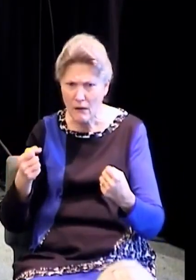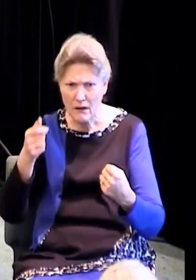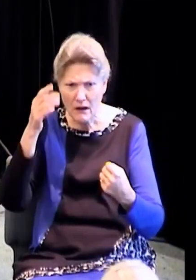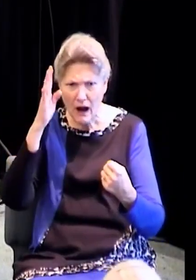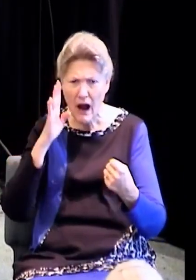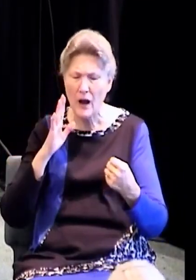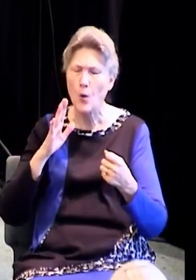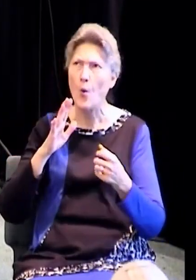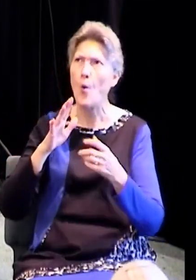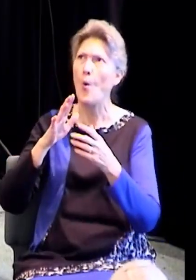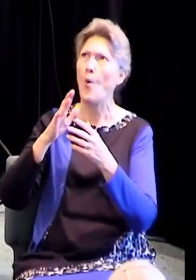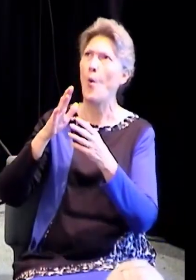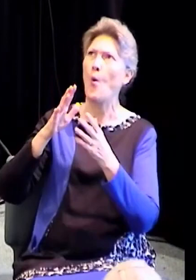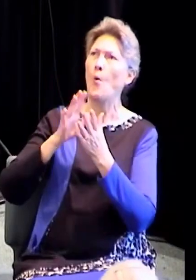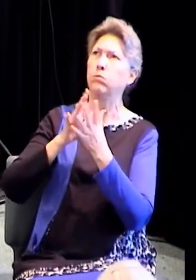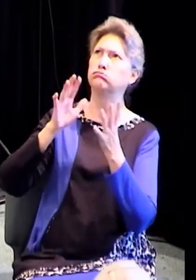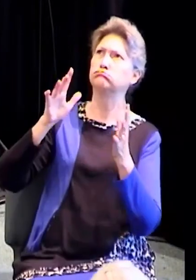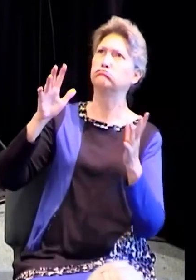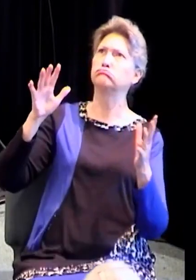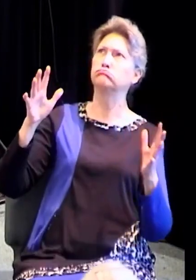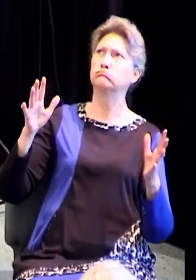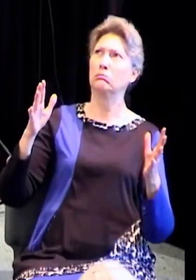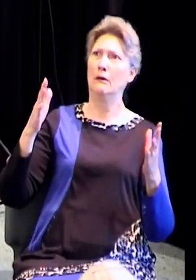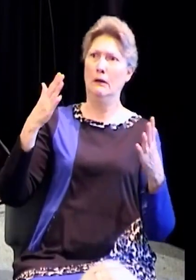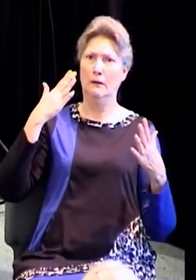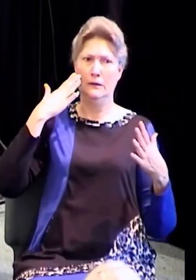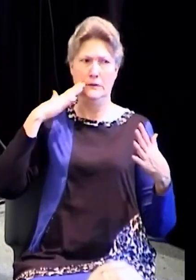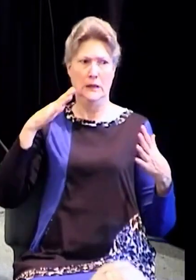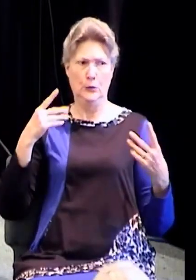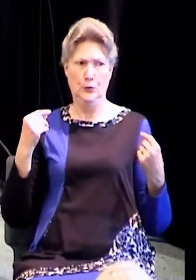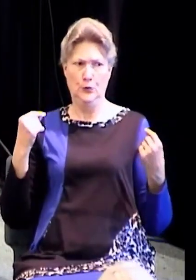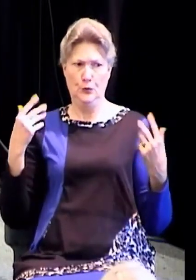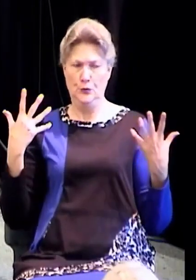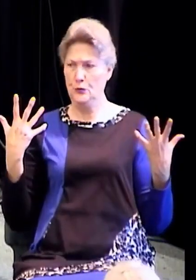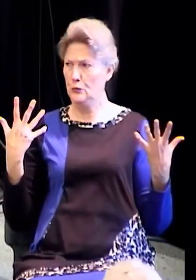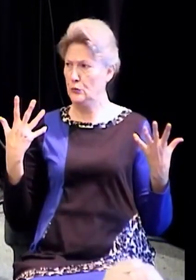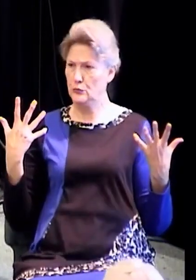I'm like, man, I don't even know what to do with that. And then I just, I kind of,